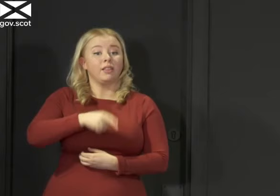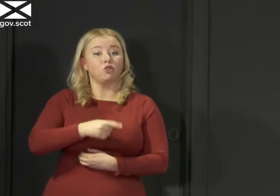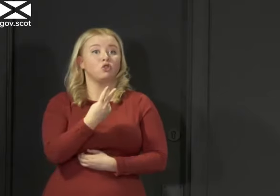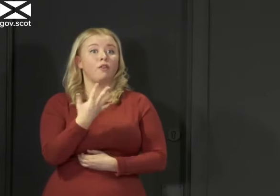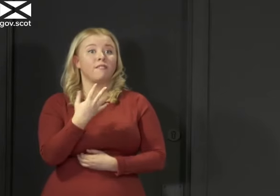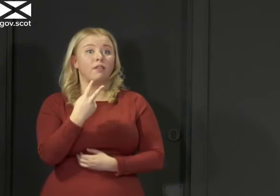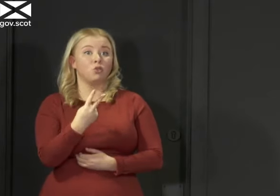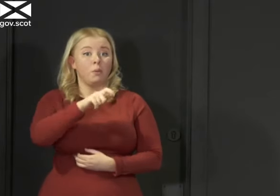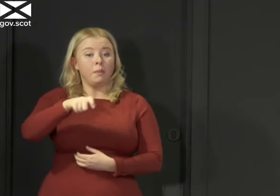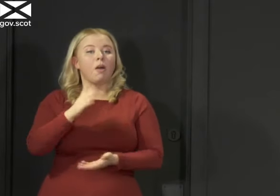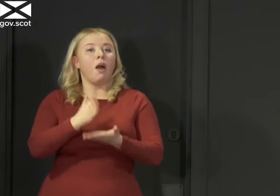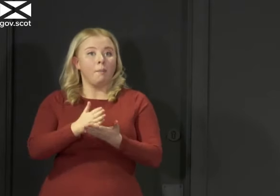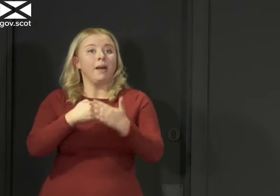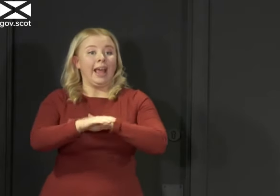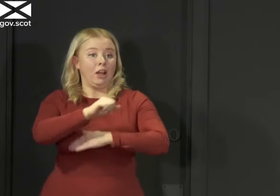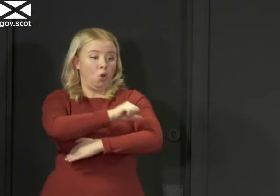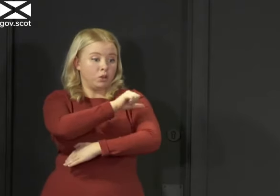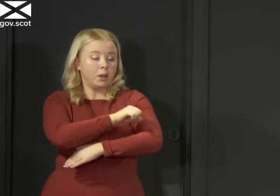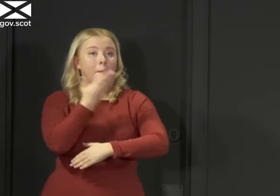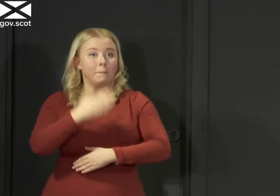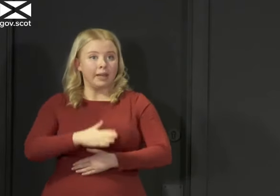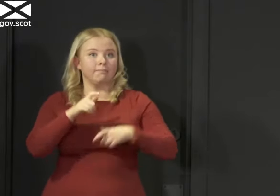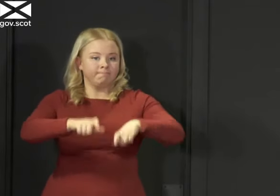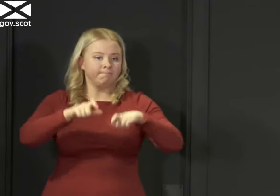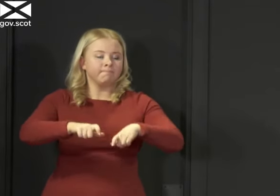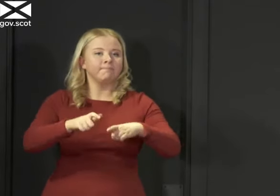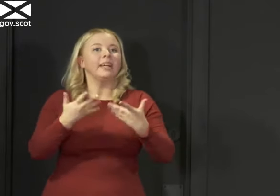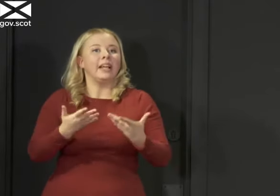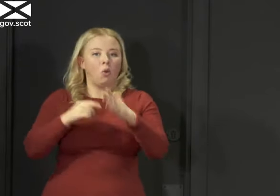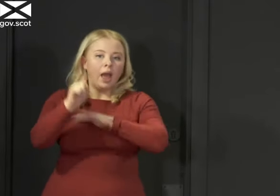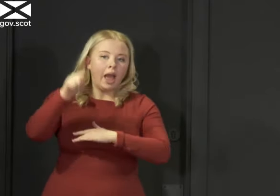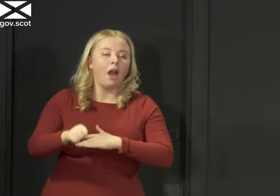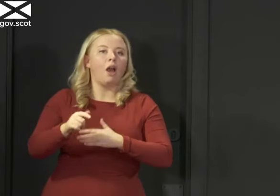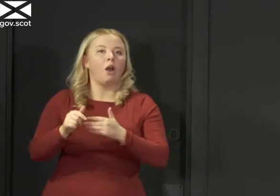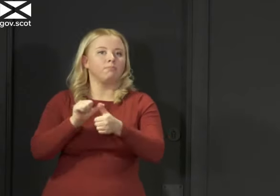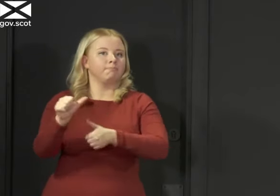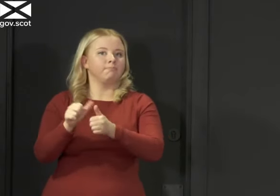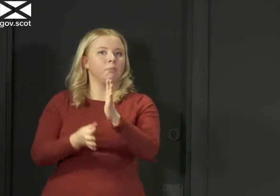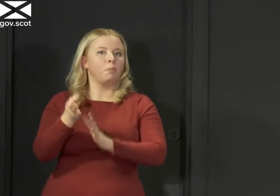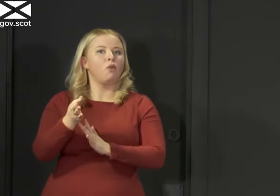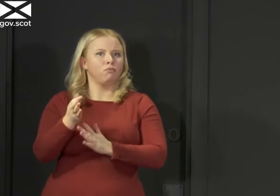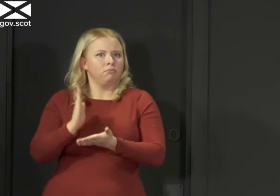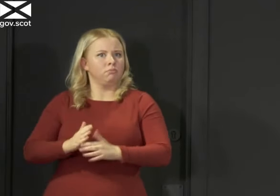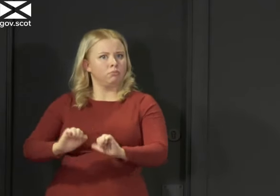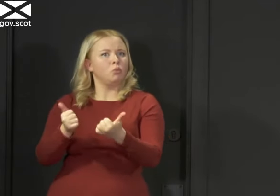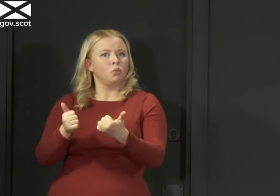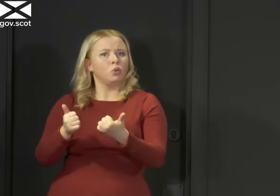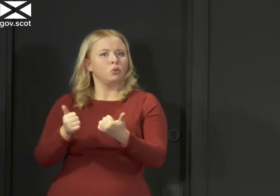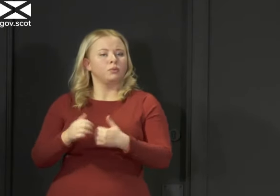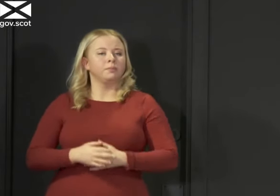had tested positive and been hospitalised have now been able to leave hospital, which is obviously very positive news.